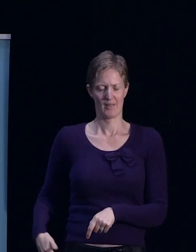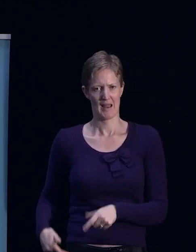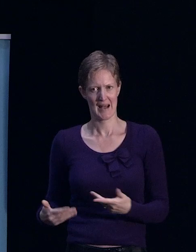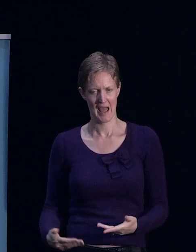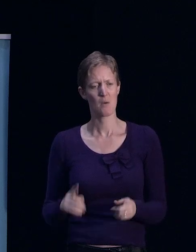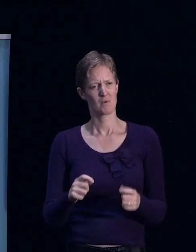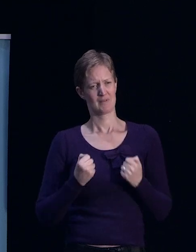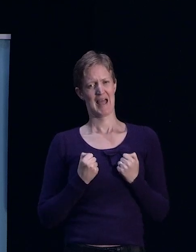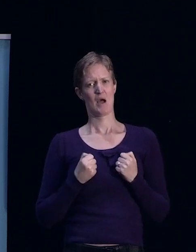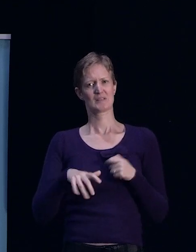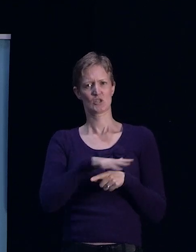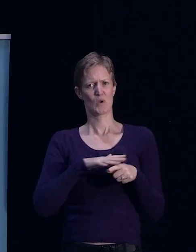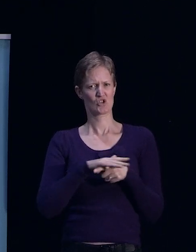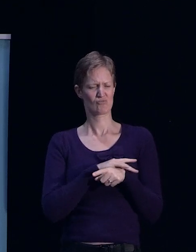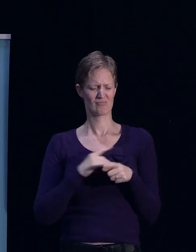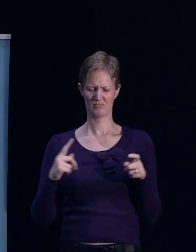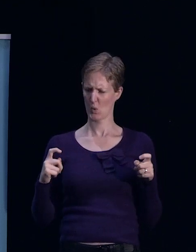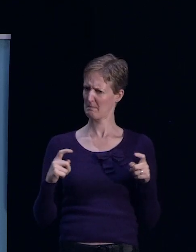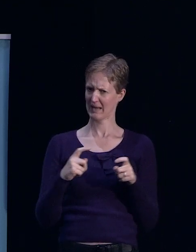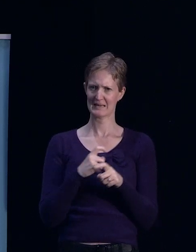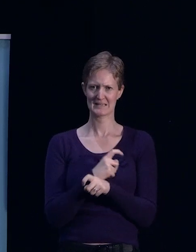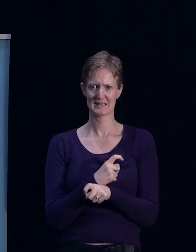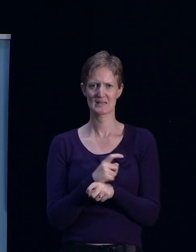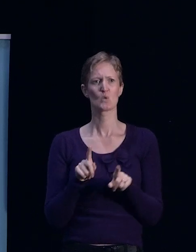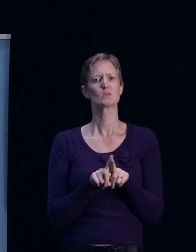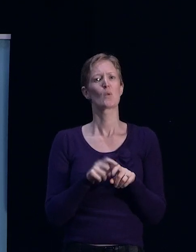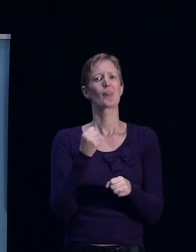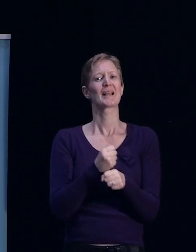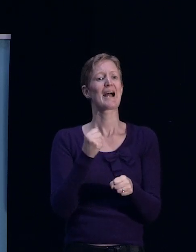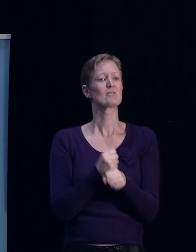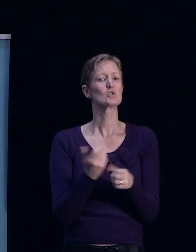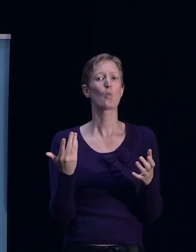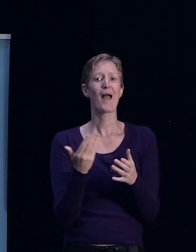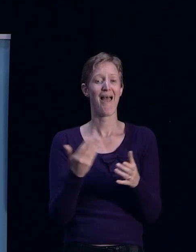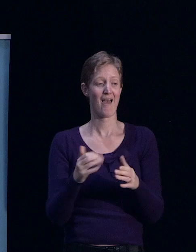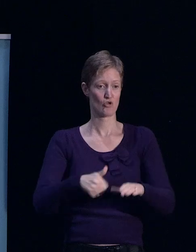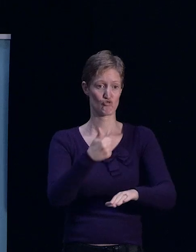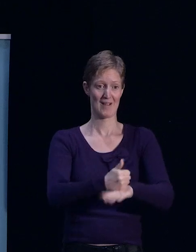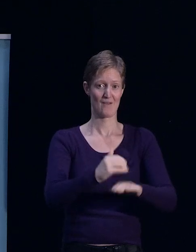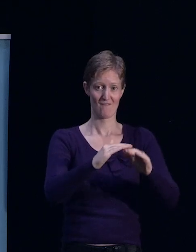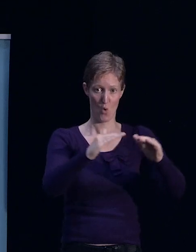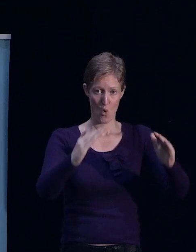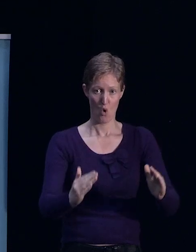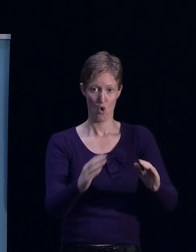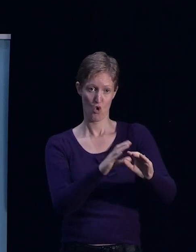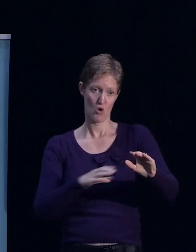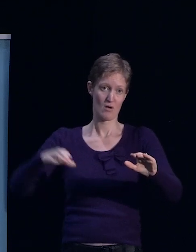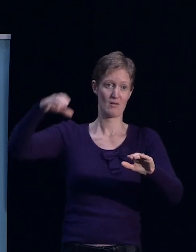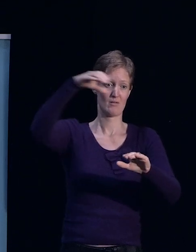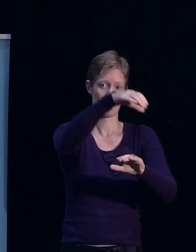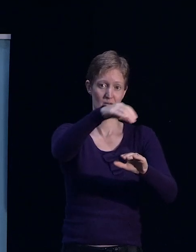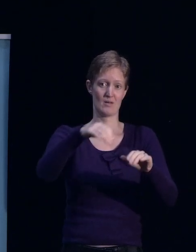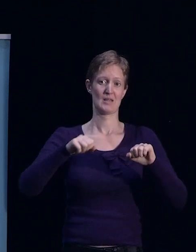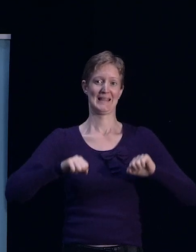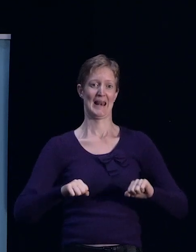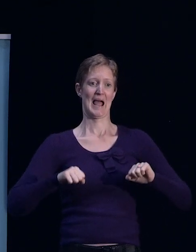situation, and the garages are under the front lounge at the front unit. We're on a cross-lease